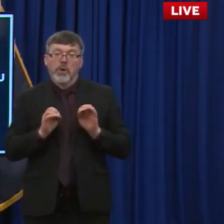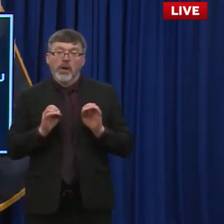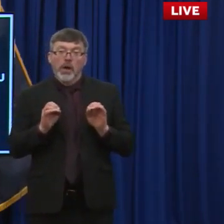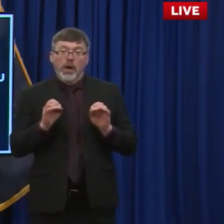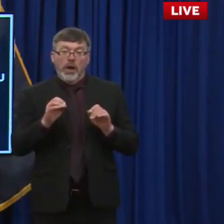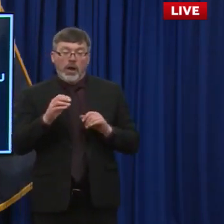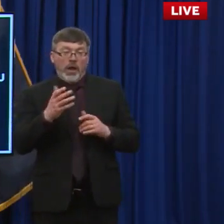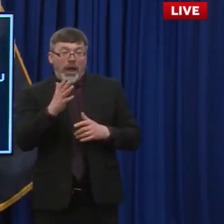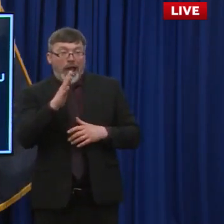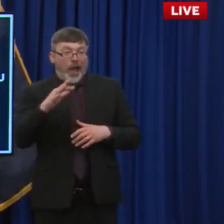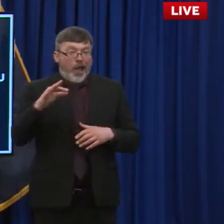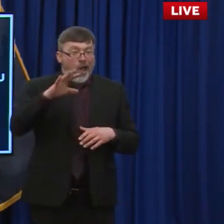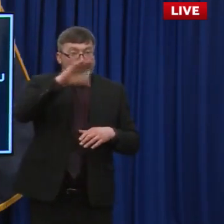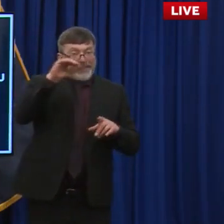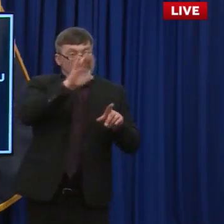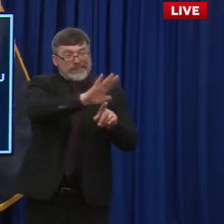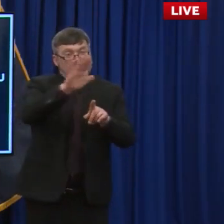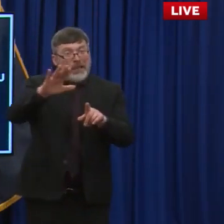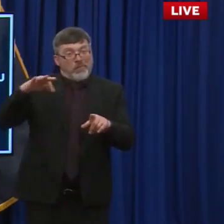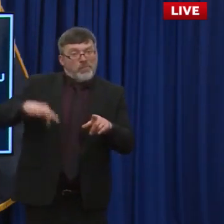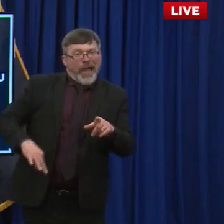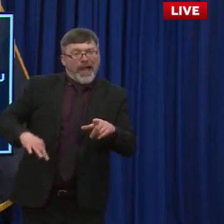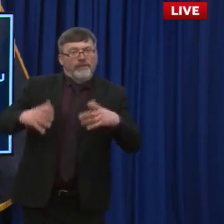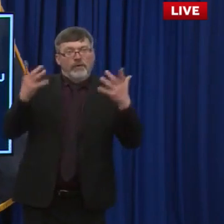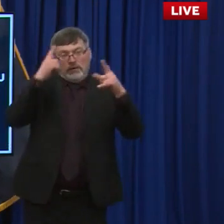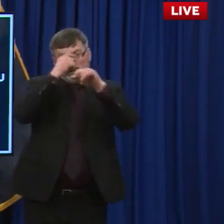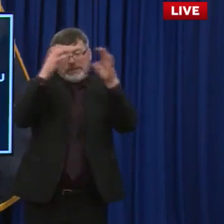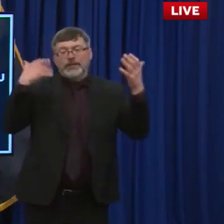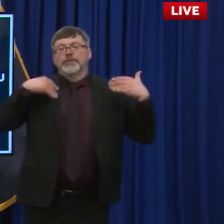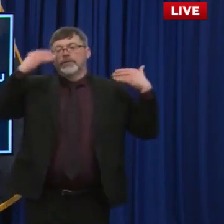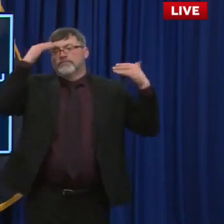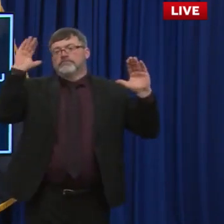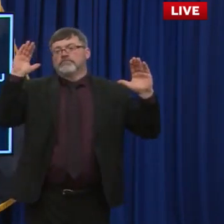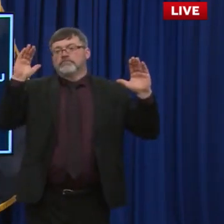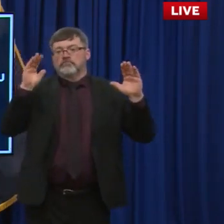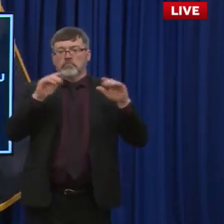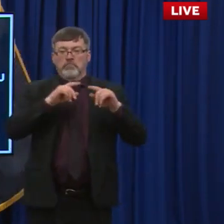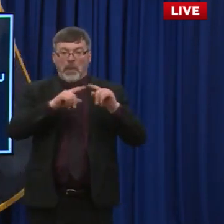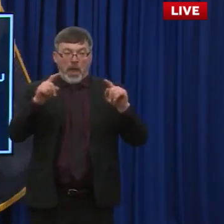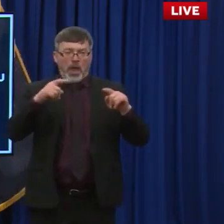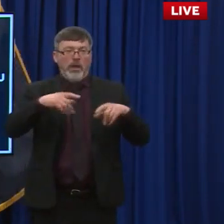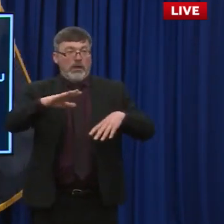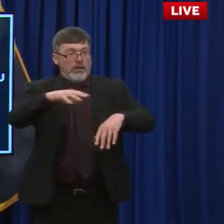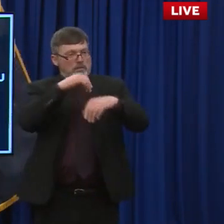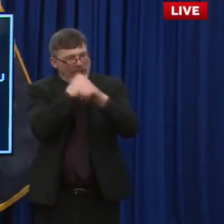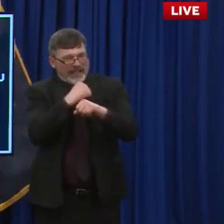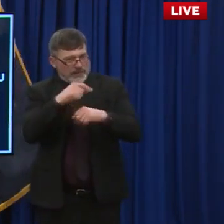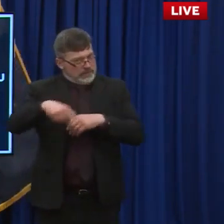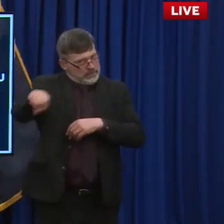know anything about that, but we'll protect any price gouging that, that would potentially happen in the future around this issue. And Carol, your third?